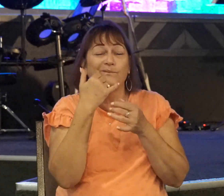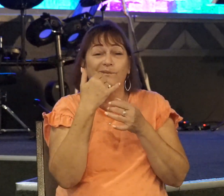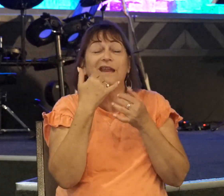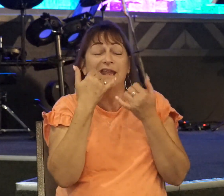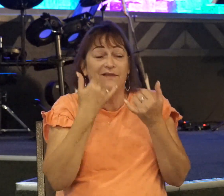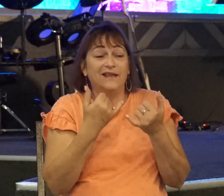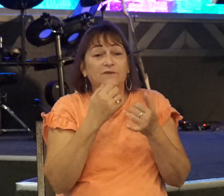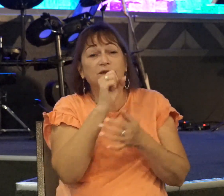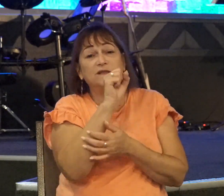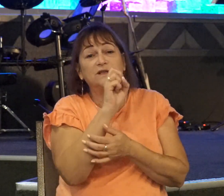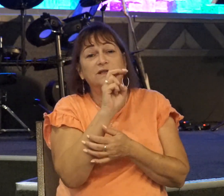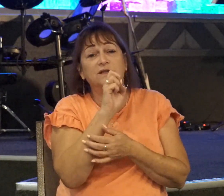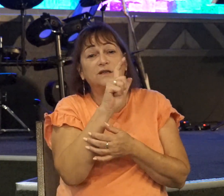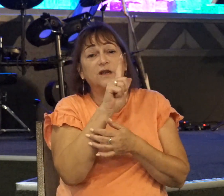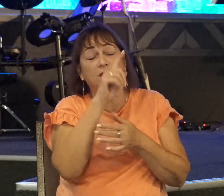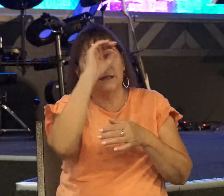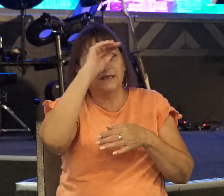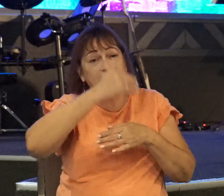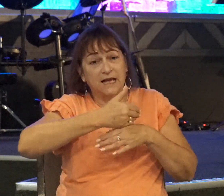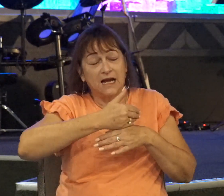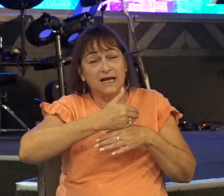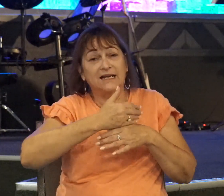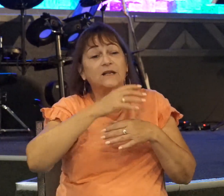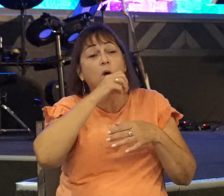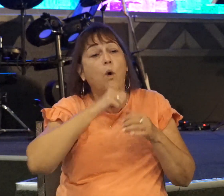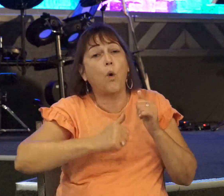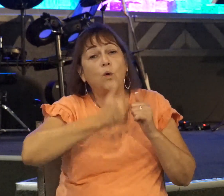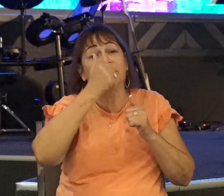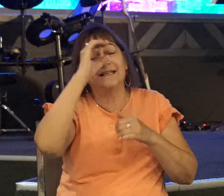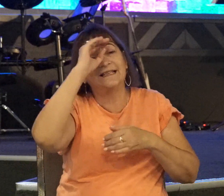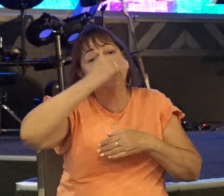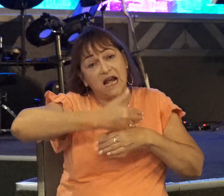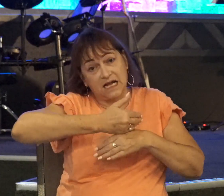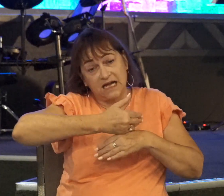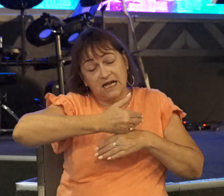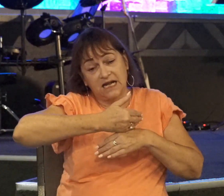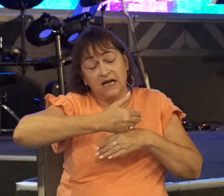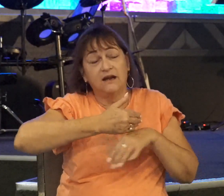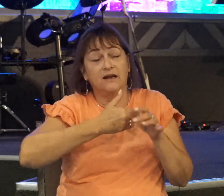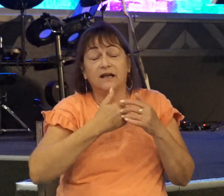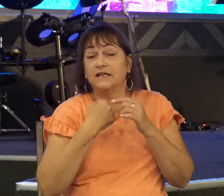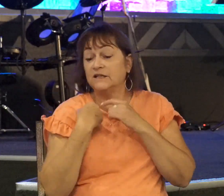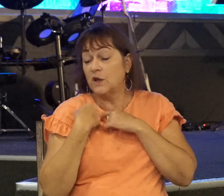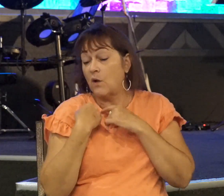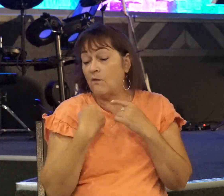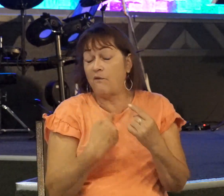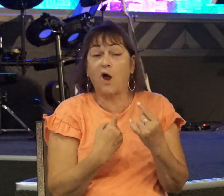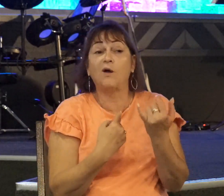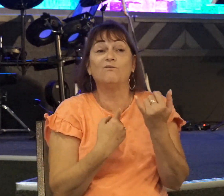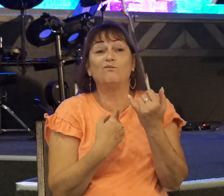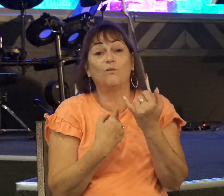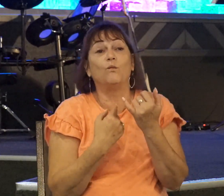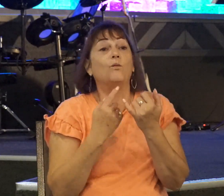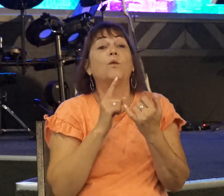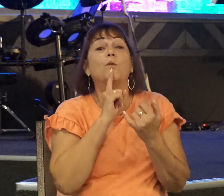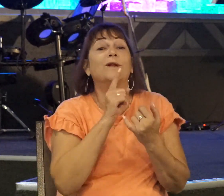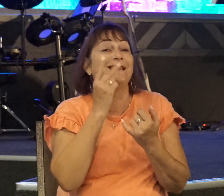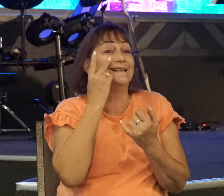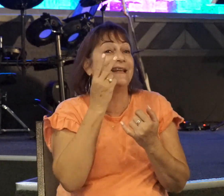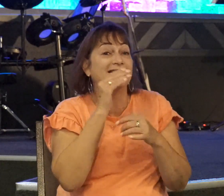Saul's son. This was actually Saul's oldest son. And so far, and we're going to really see this tonight, he